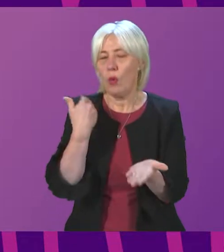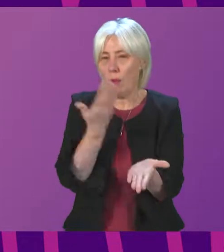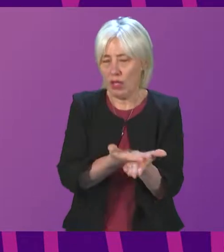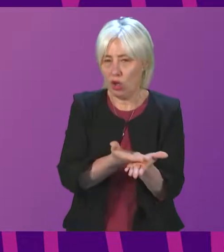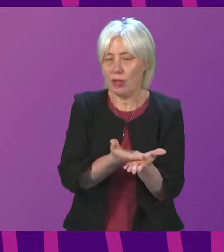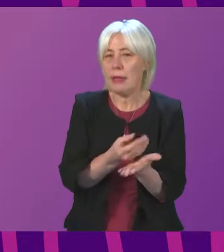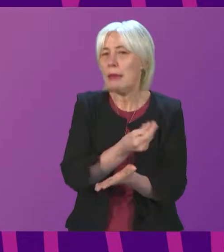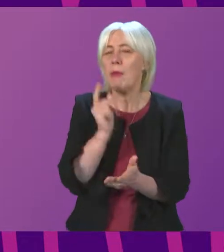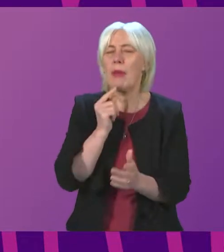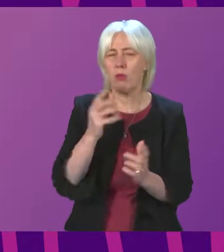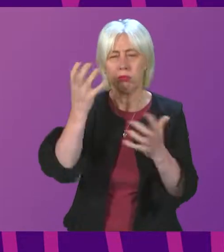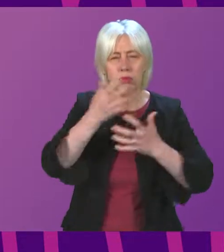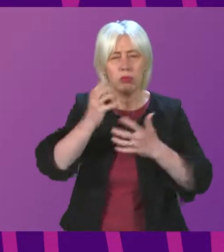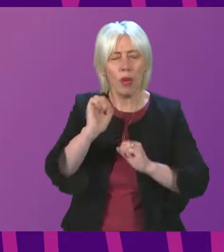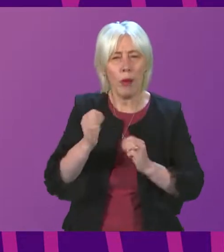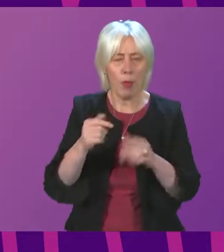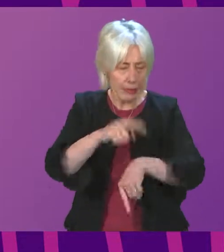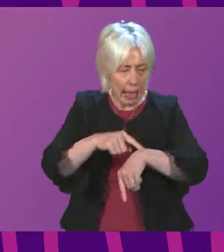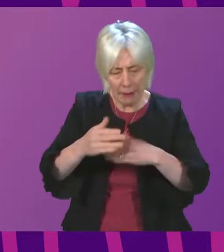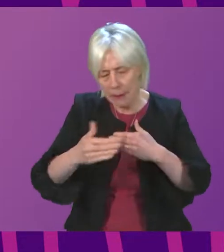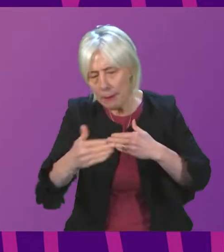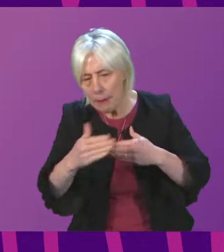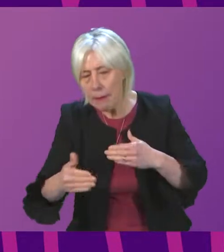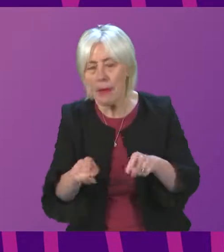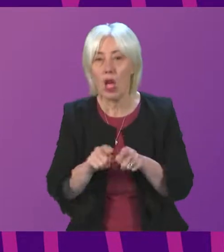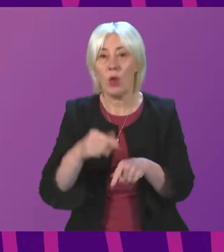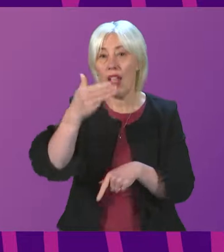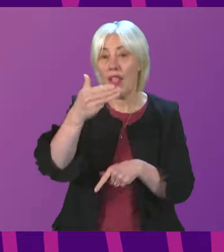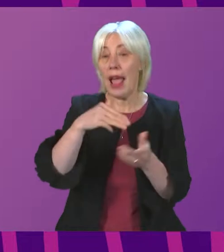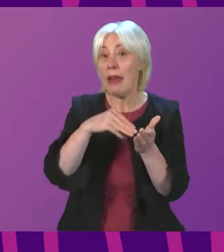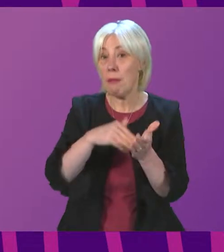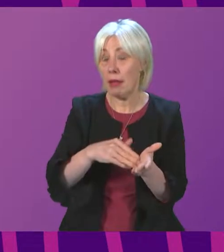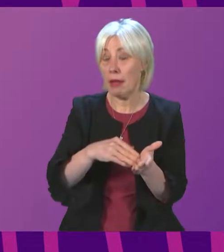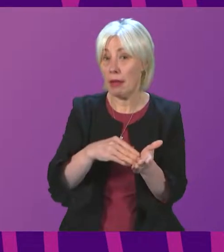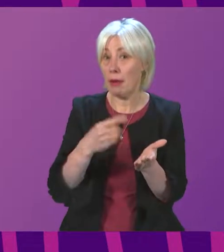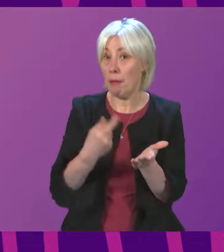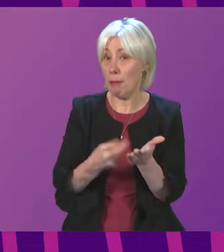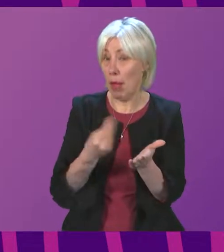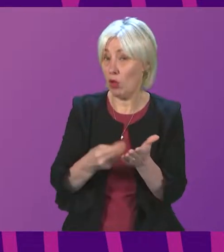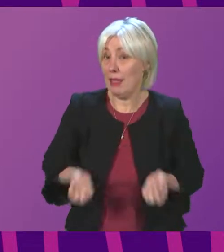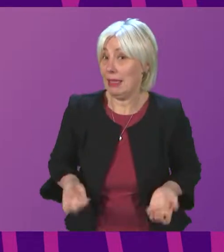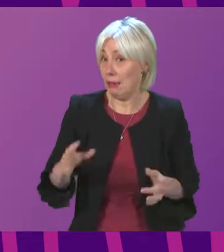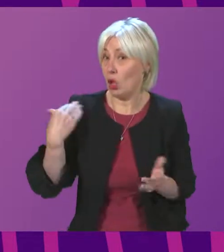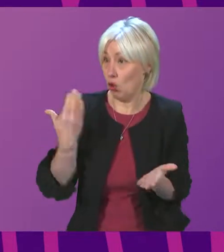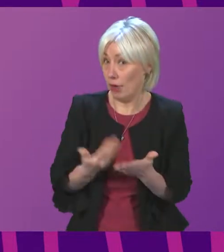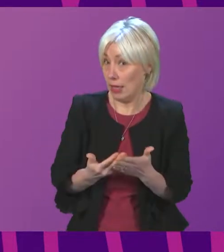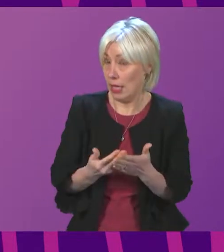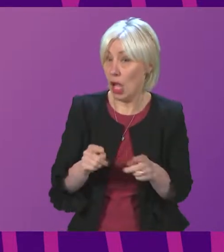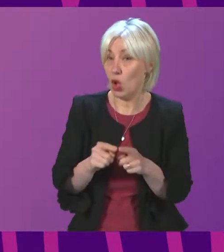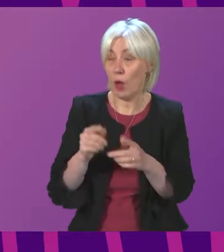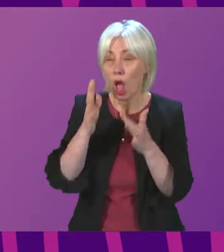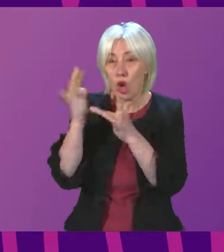concerns about the timescales for these new developments, the £9 million that's spent so far, the implementation of surveillance radar,